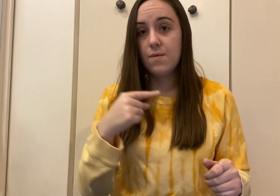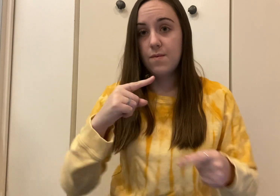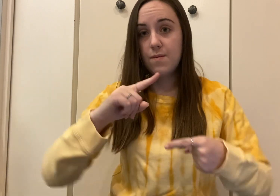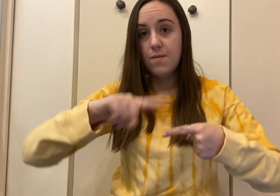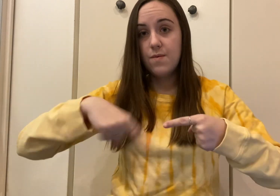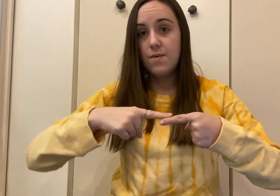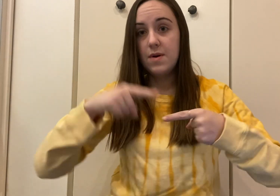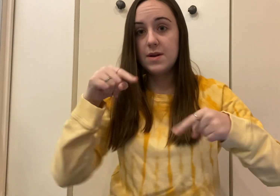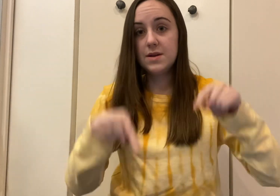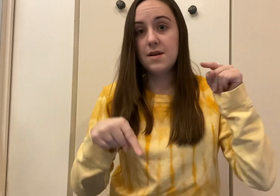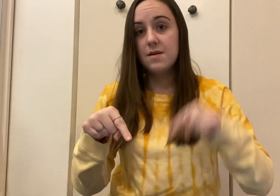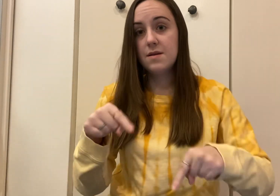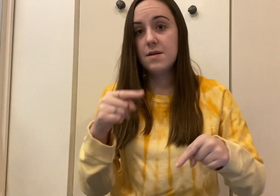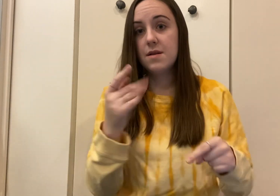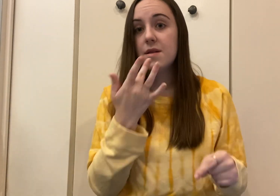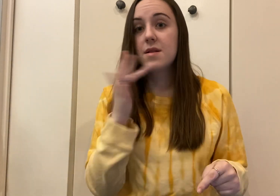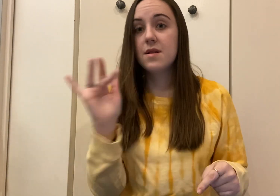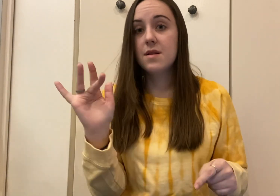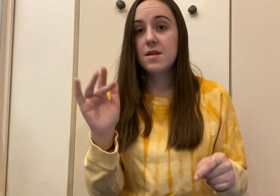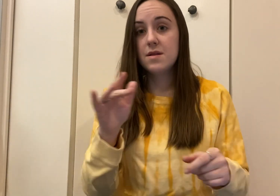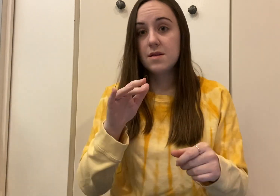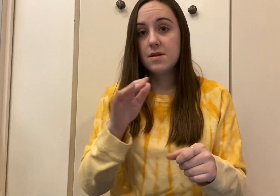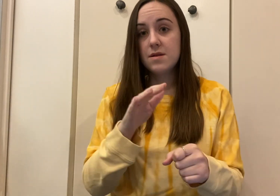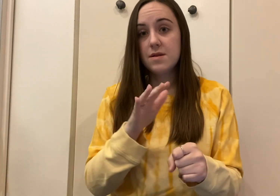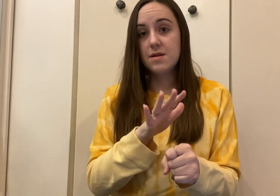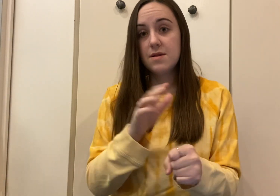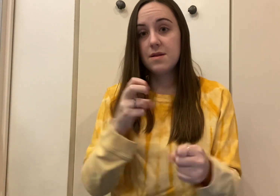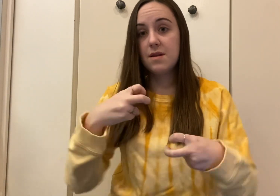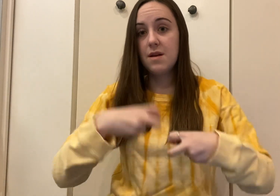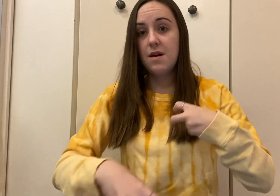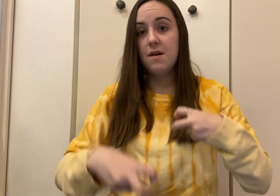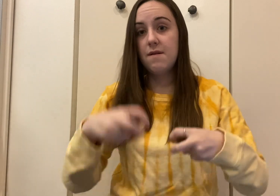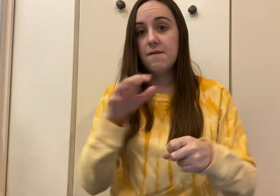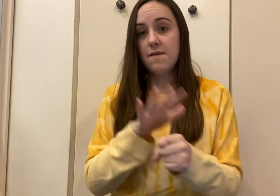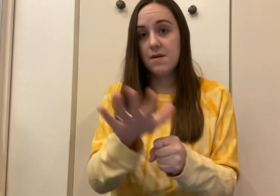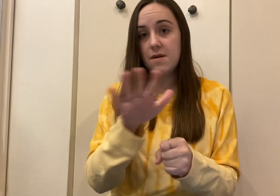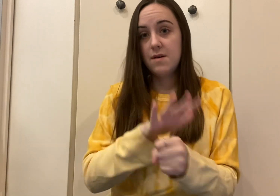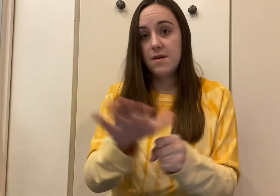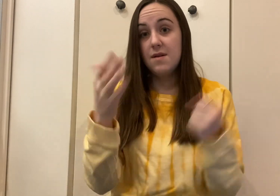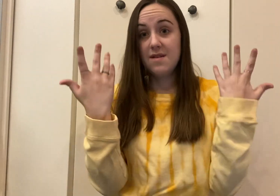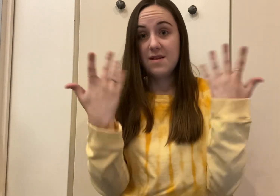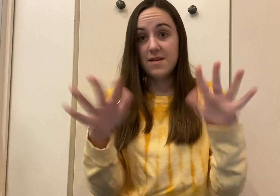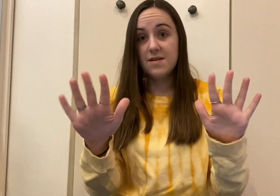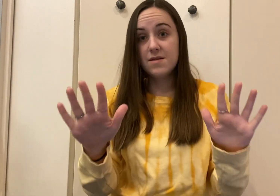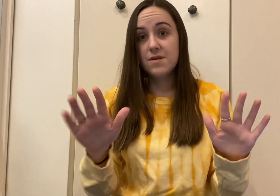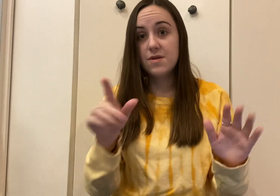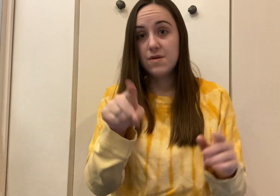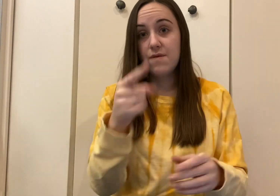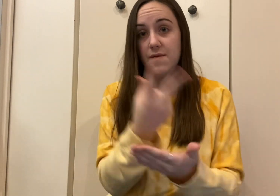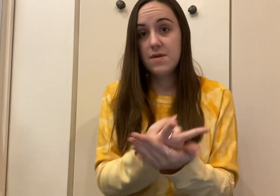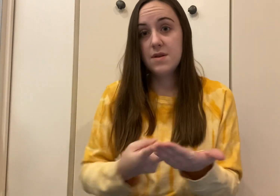down, I'ma pick you up I will be there,